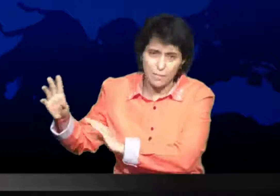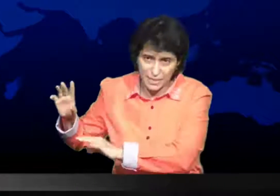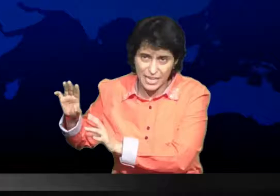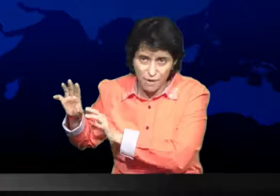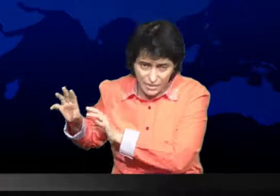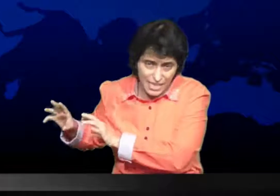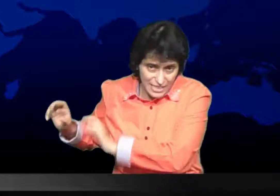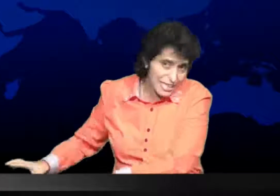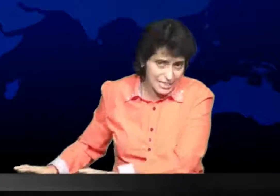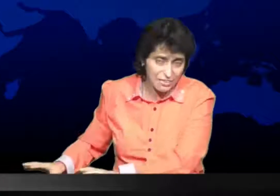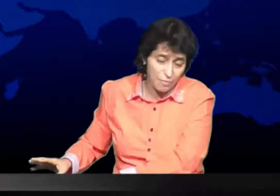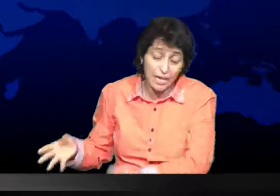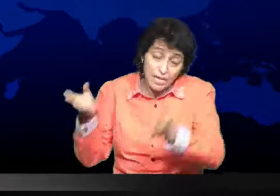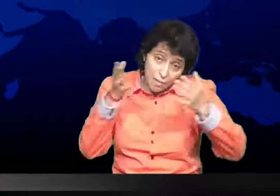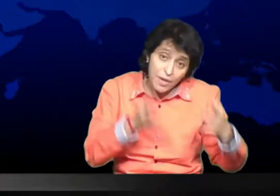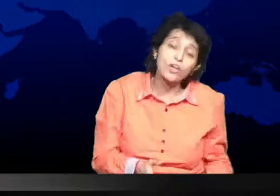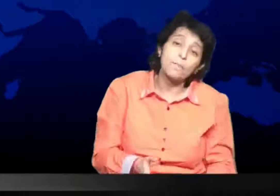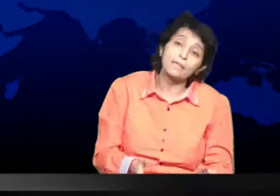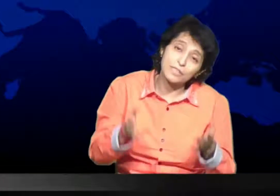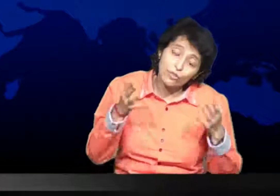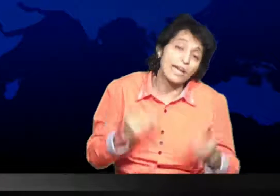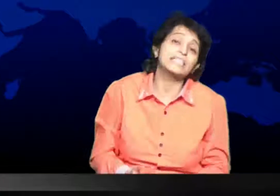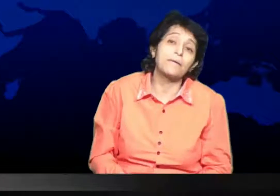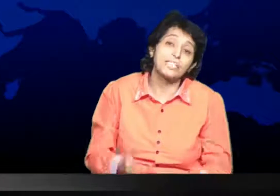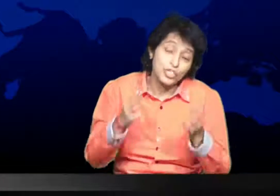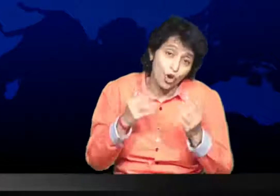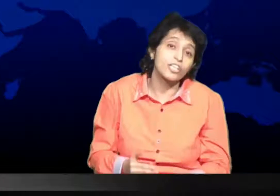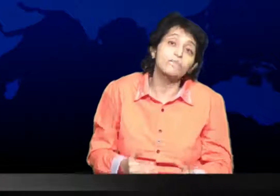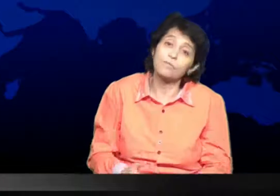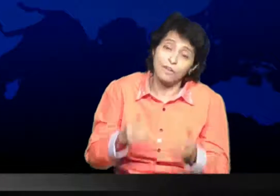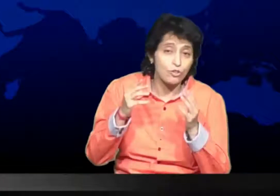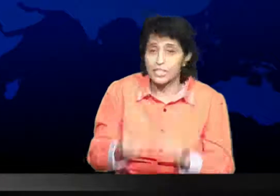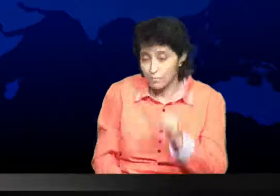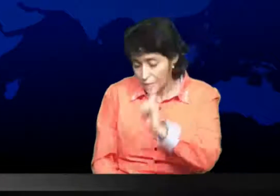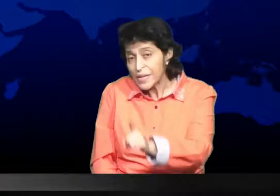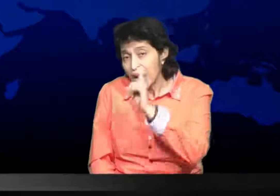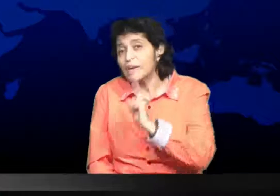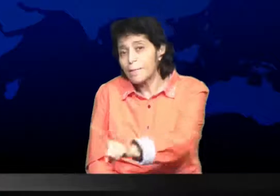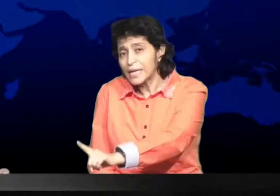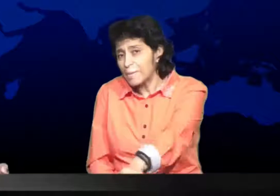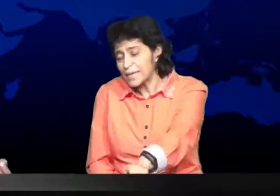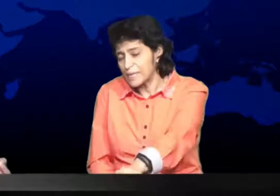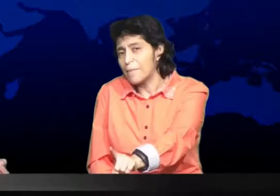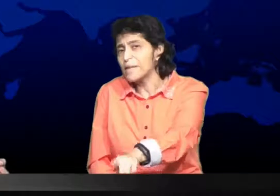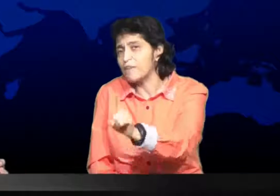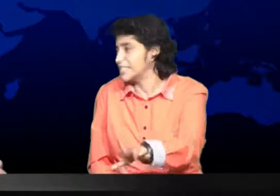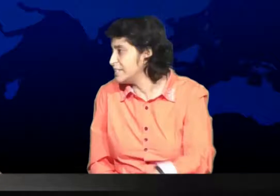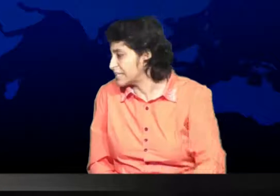shock Right, do our own. We did not our own. own. so we did not do We had to fascinating